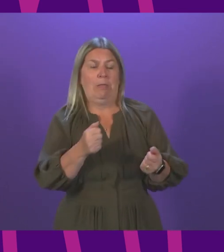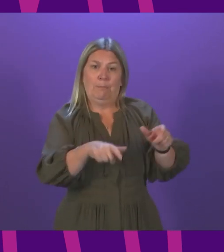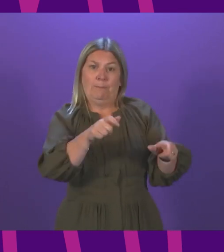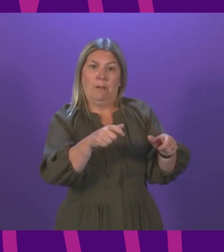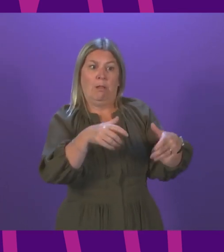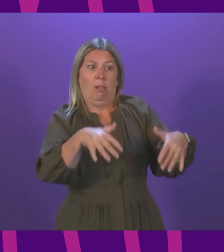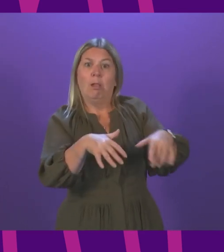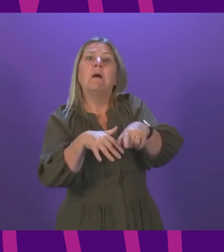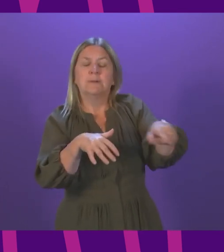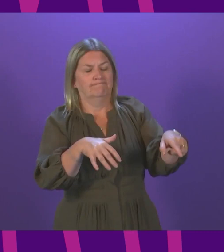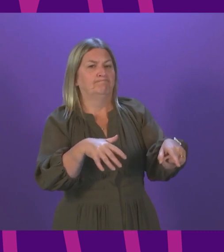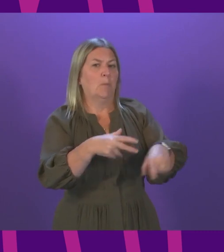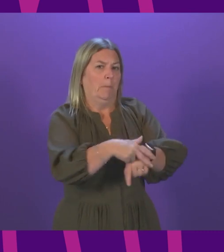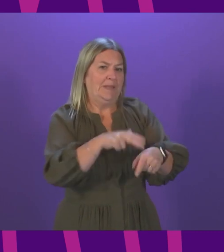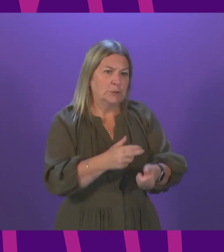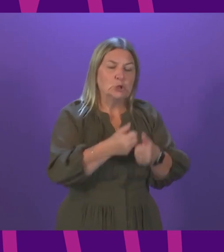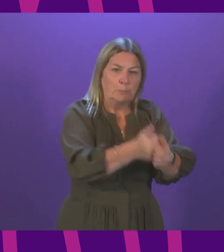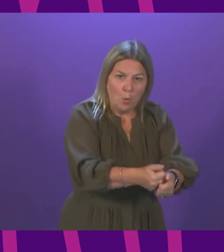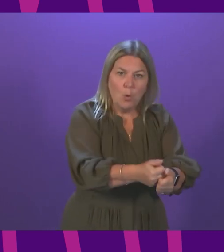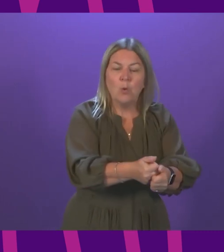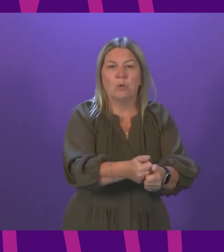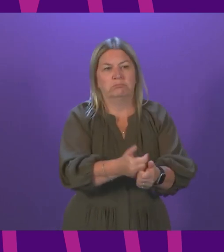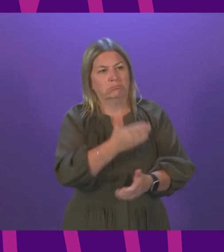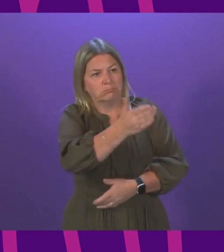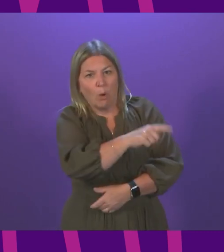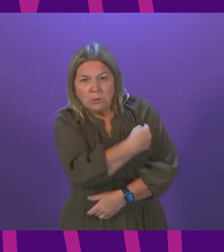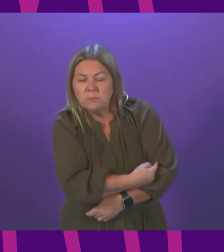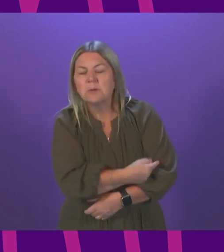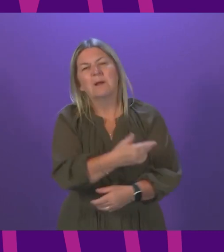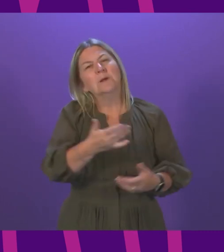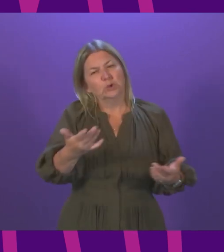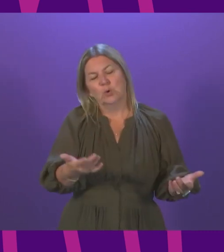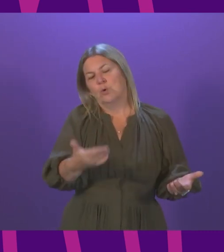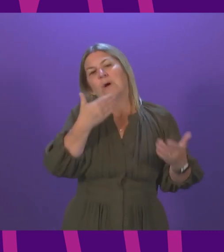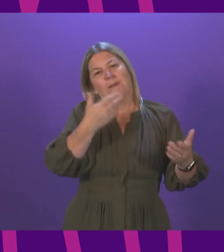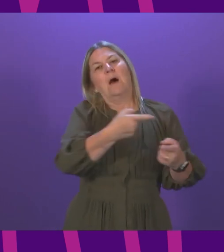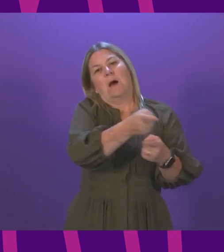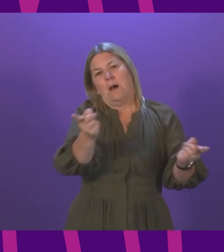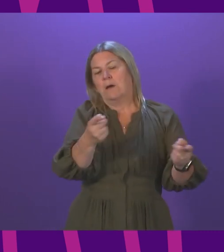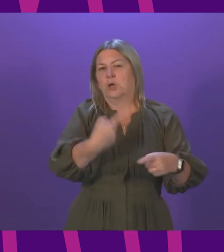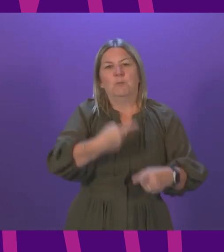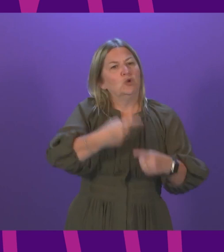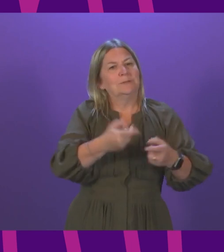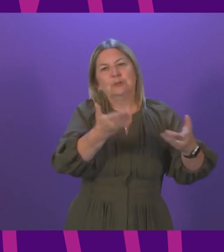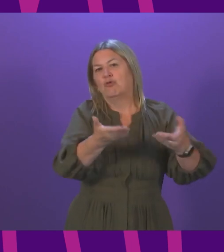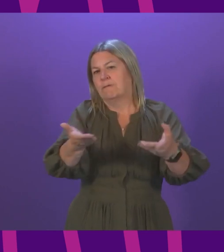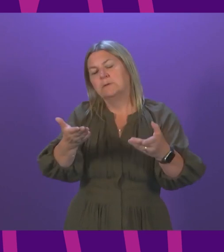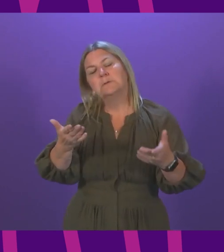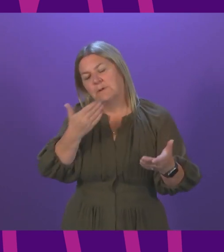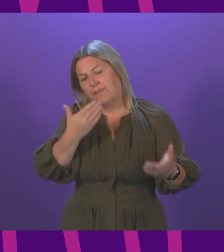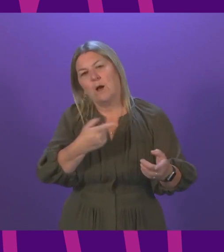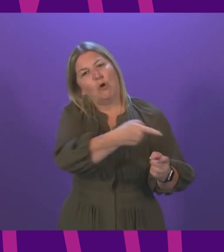So, my thanks to Police Scotland. We continue to work across all the emergency services and across government. I thank all those emergency responders that have